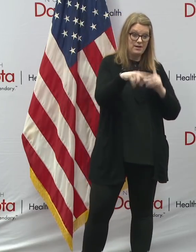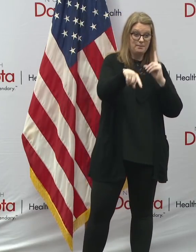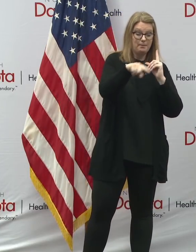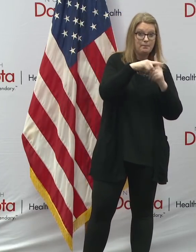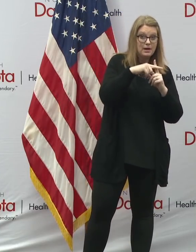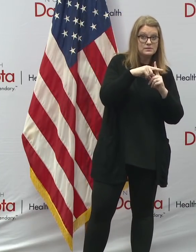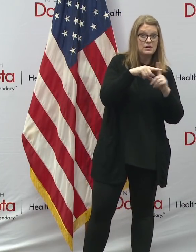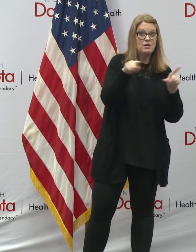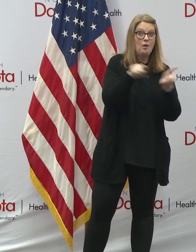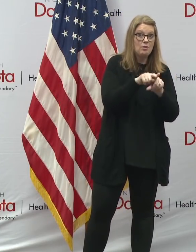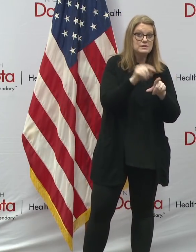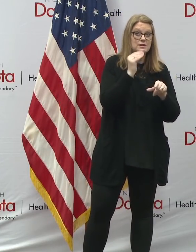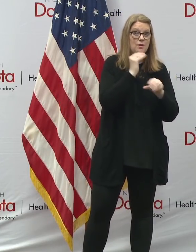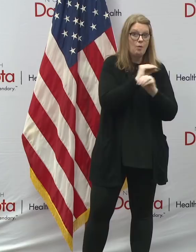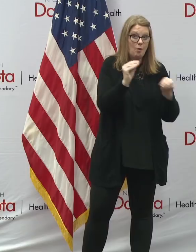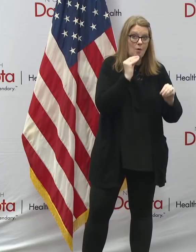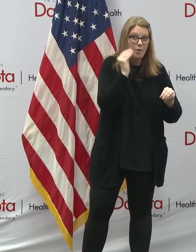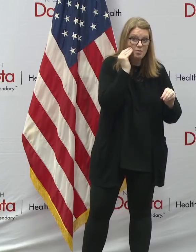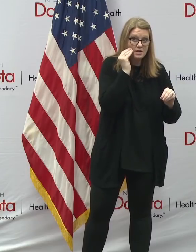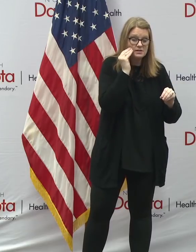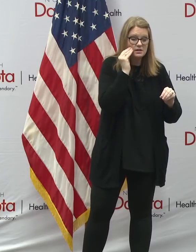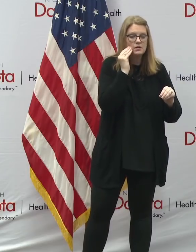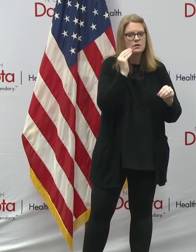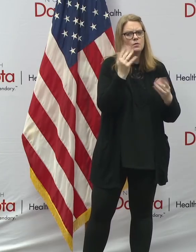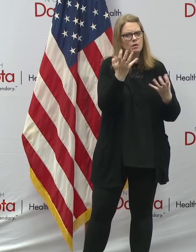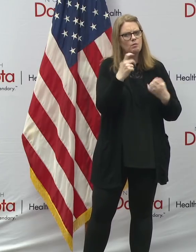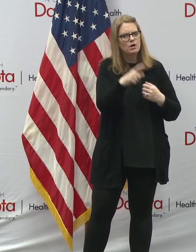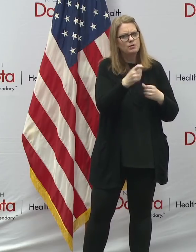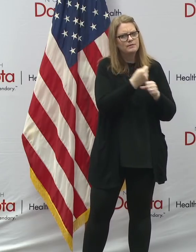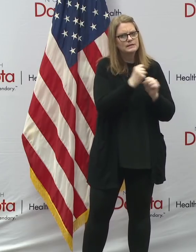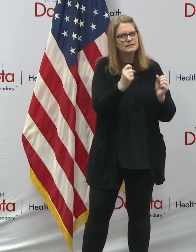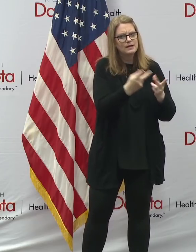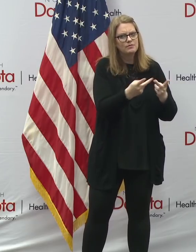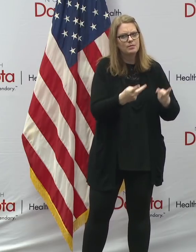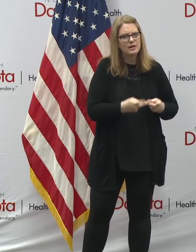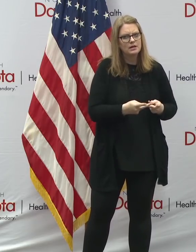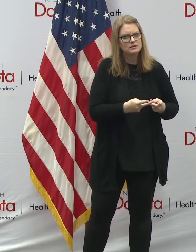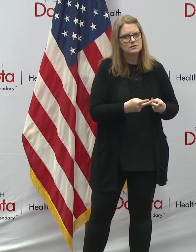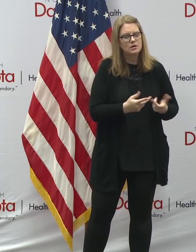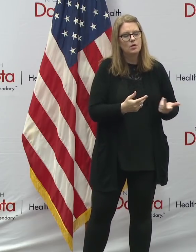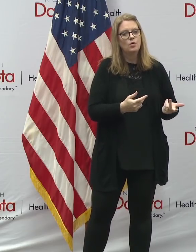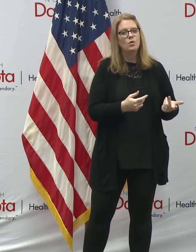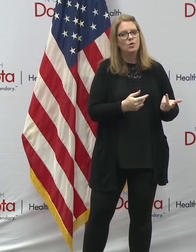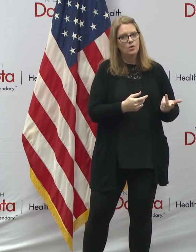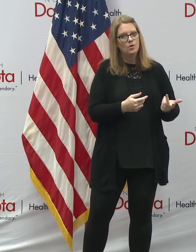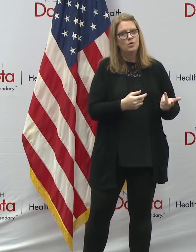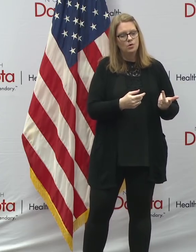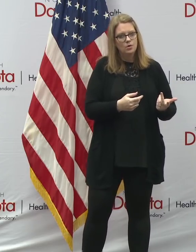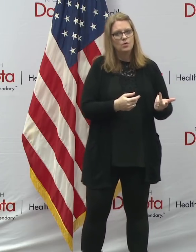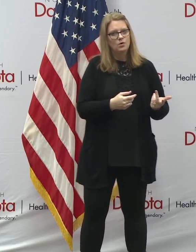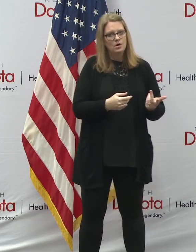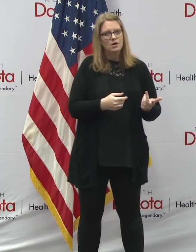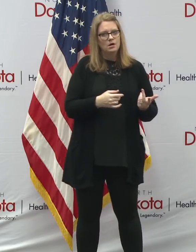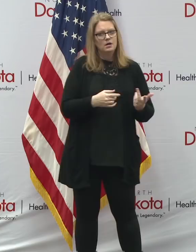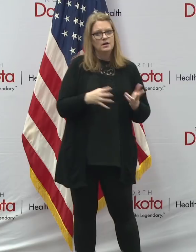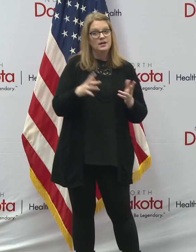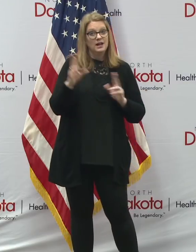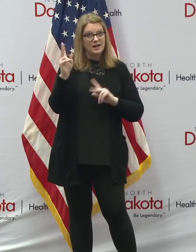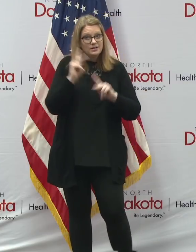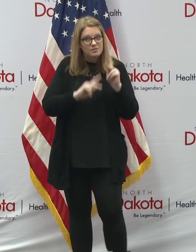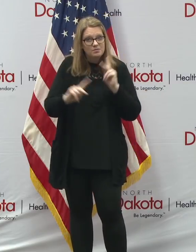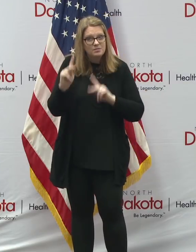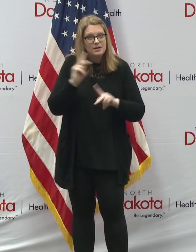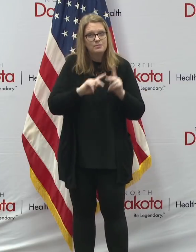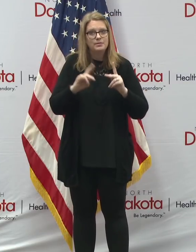homelessness will have a safe place. And we recognize how important it is for people who are unsheltered